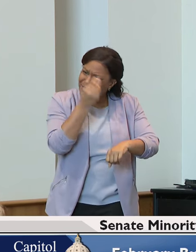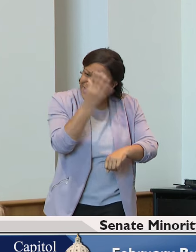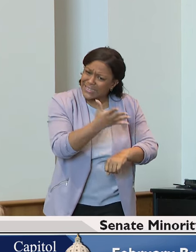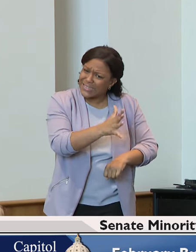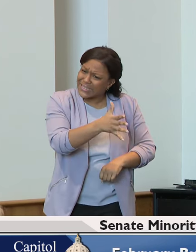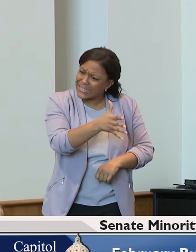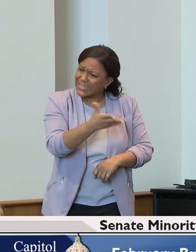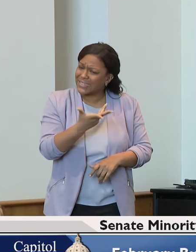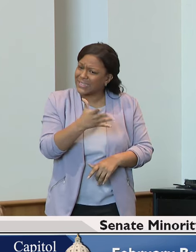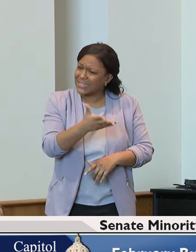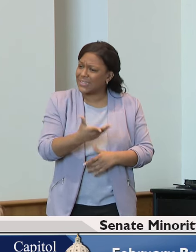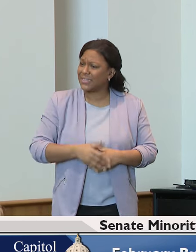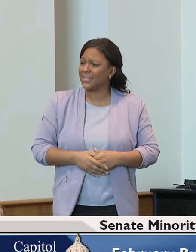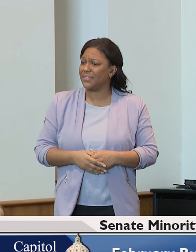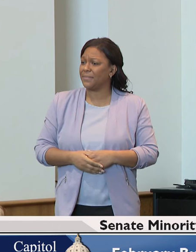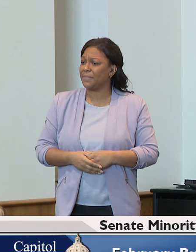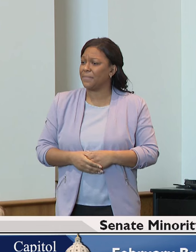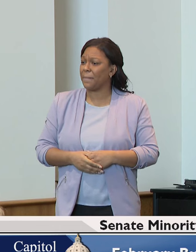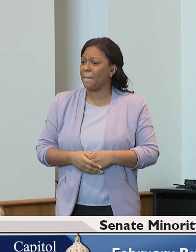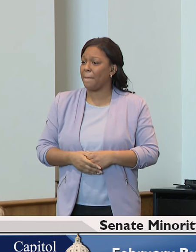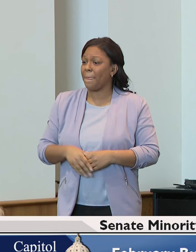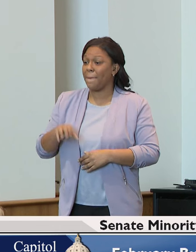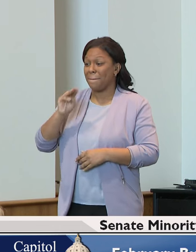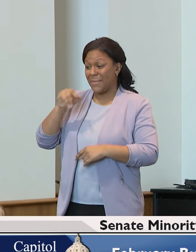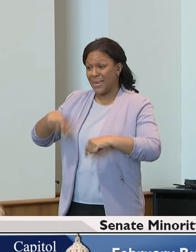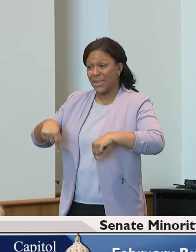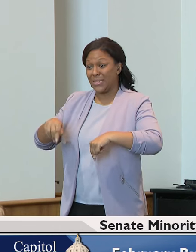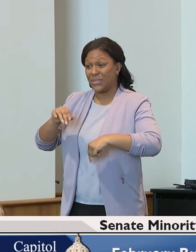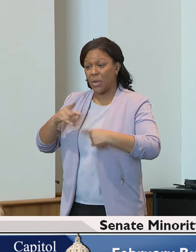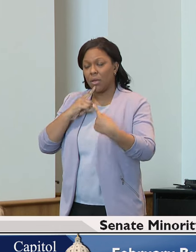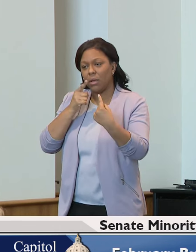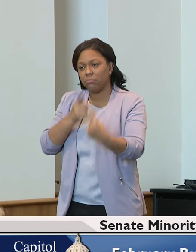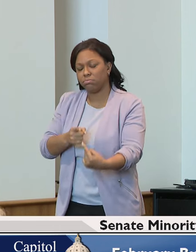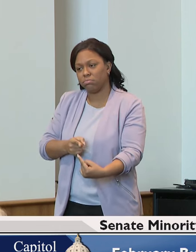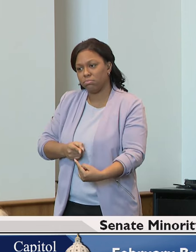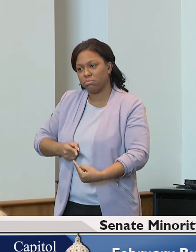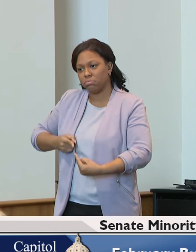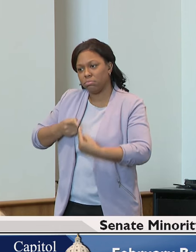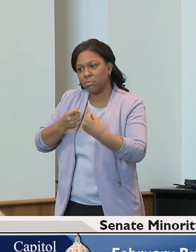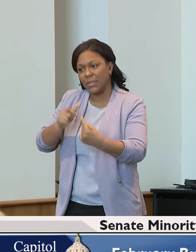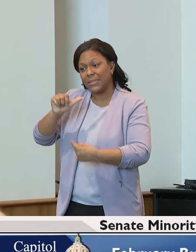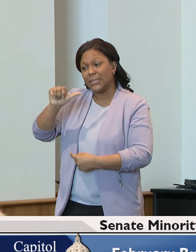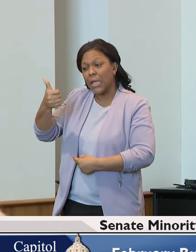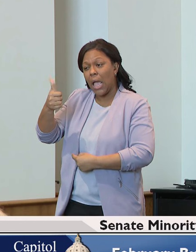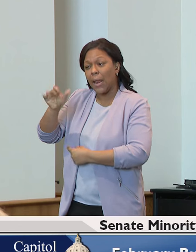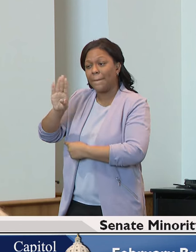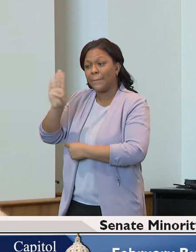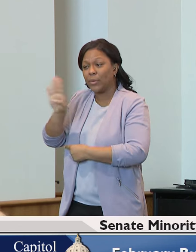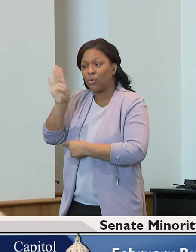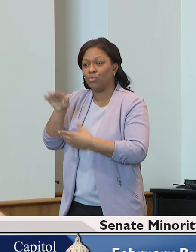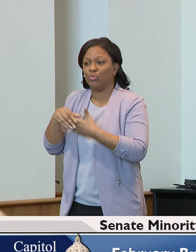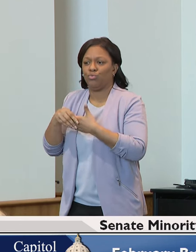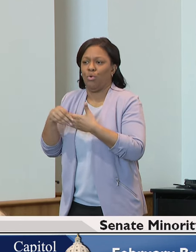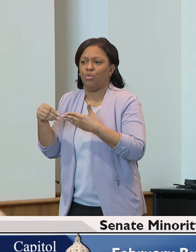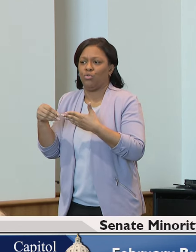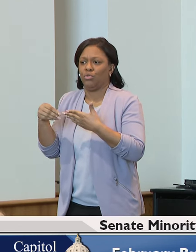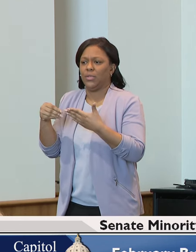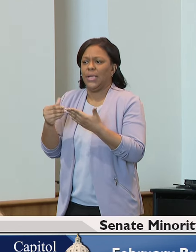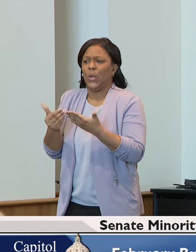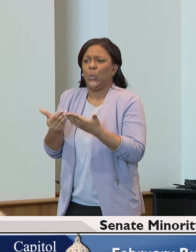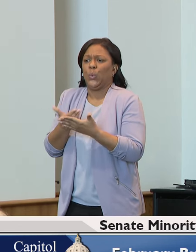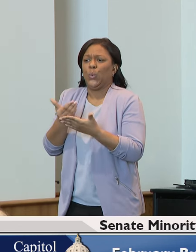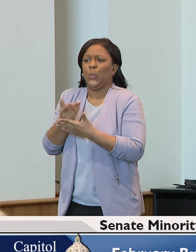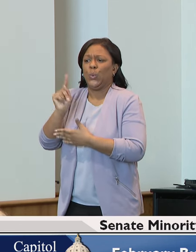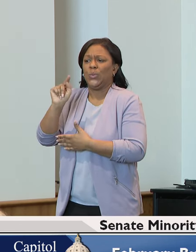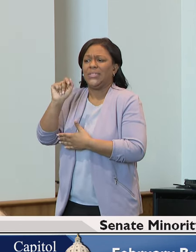Meanwhile, Minnesotans are still struggling with $10 billion of new tax increases after last session, $10 billion